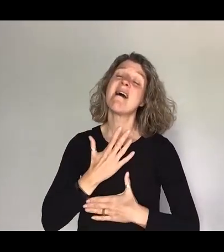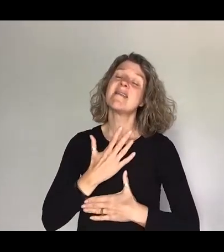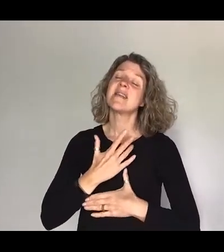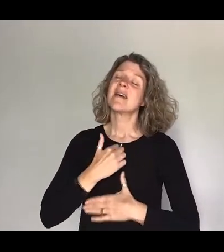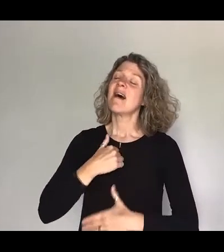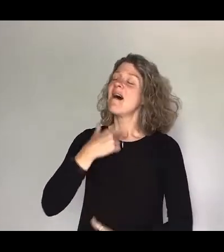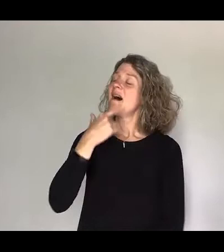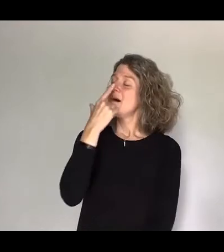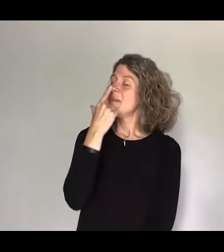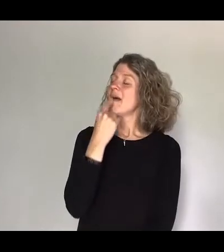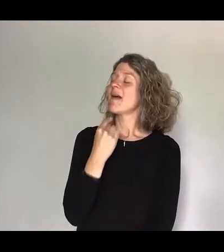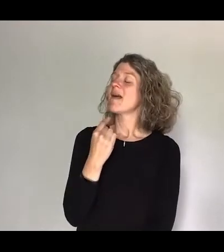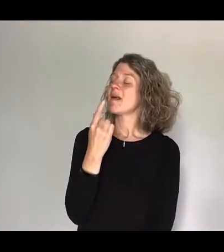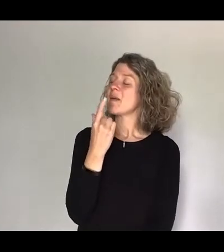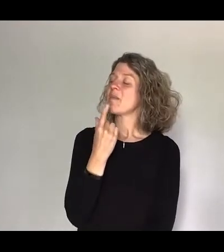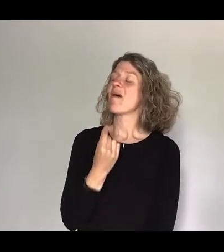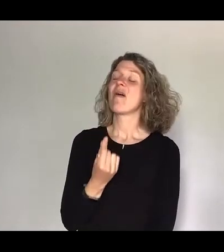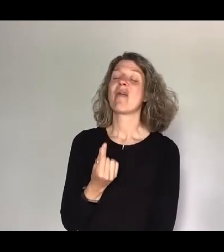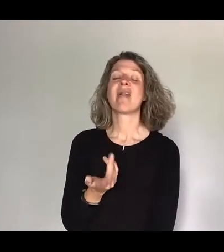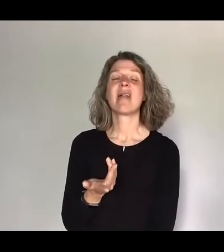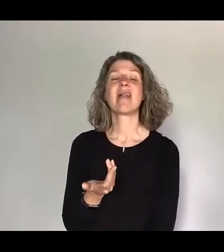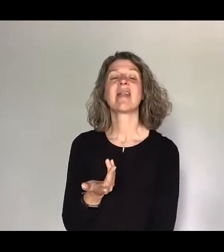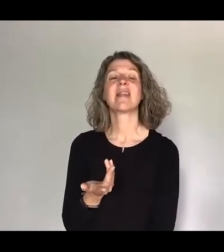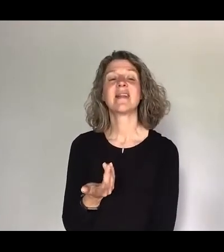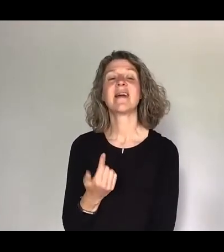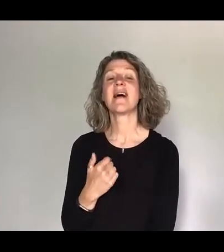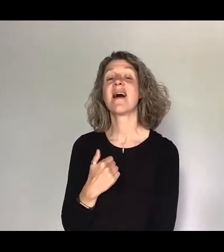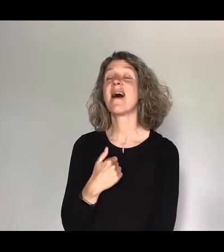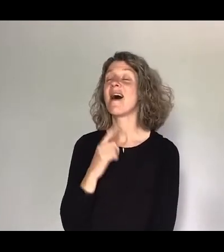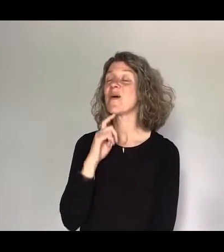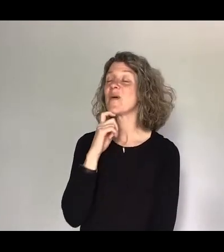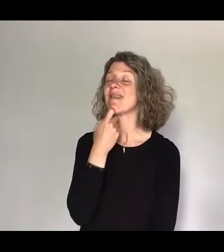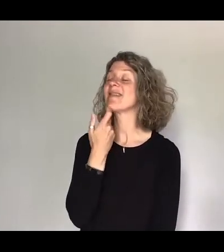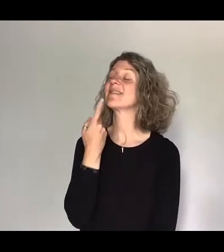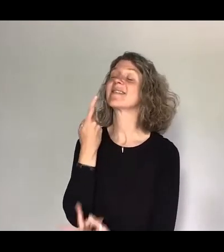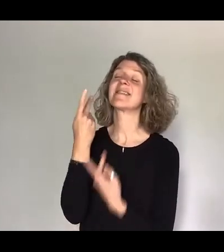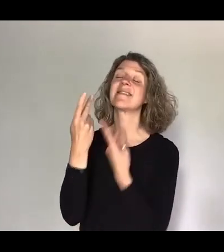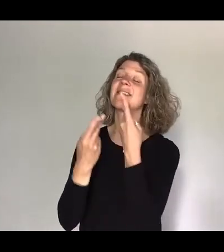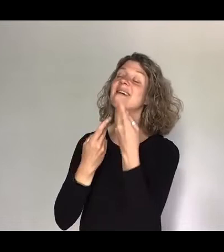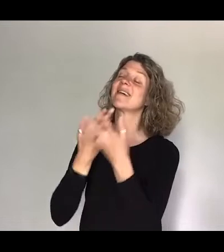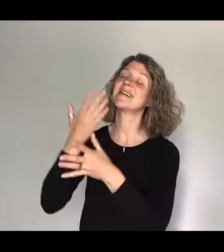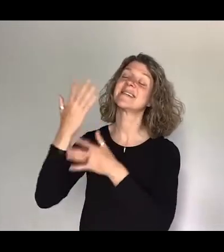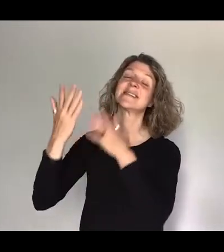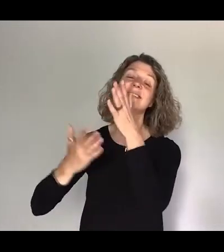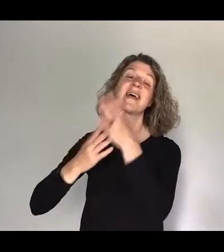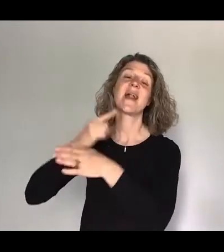I am able yes I will sing of the goodness